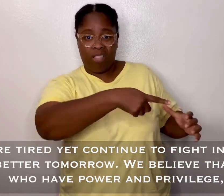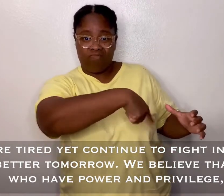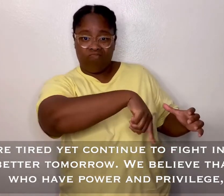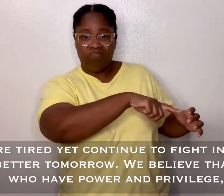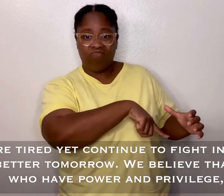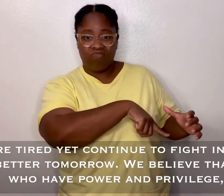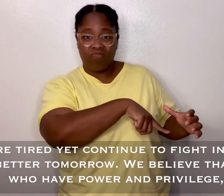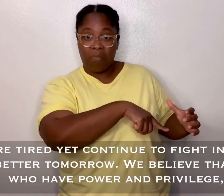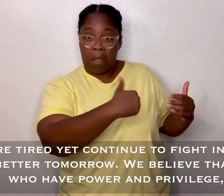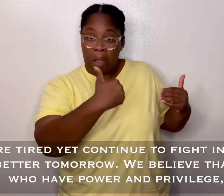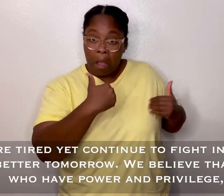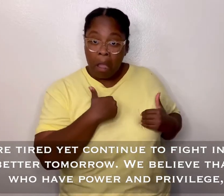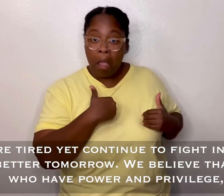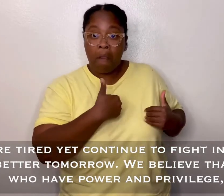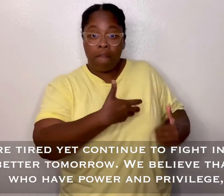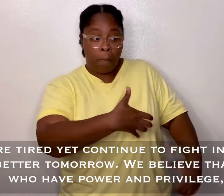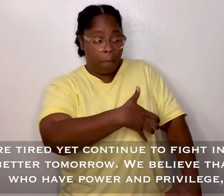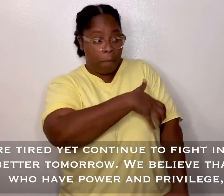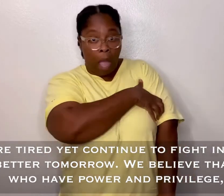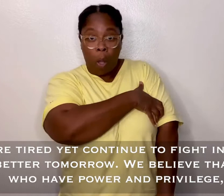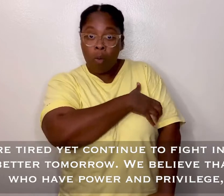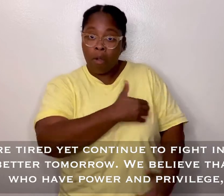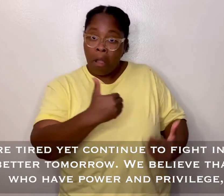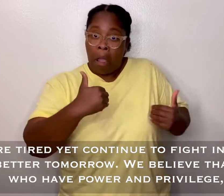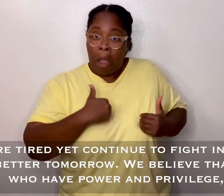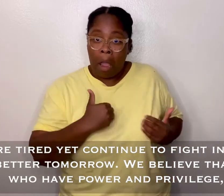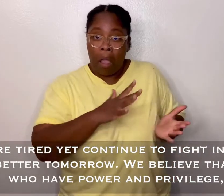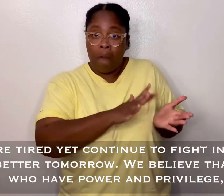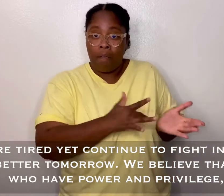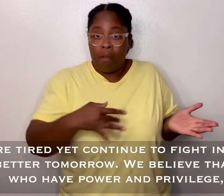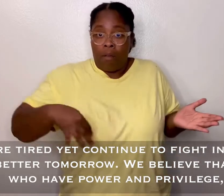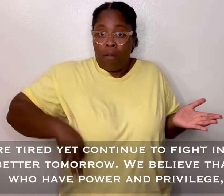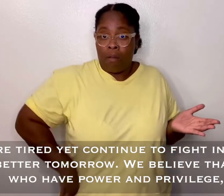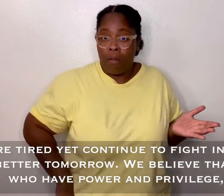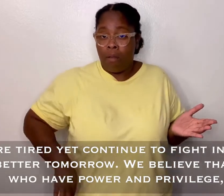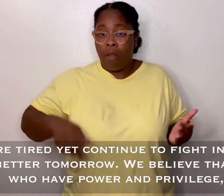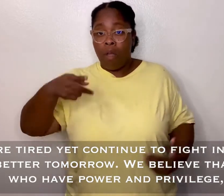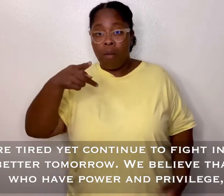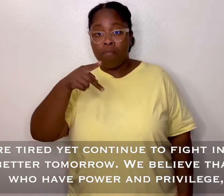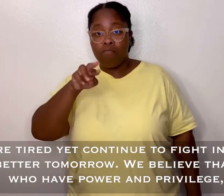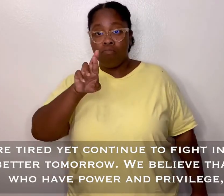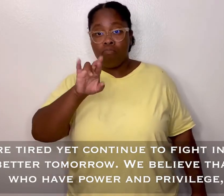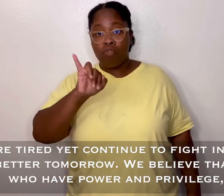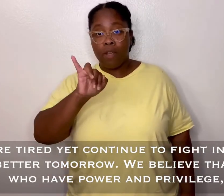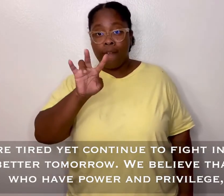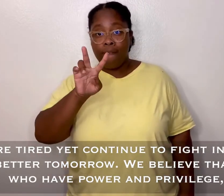We believe those that have power and that have privilege